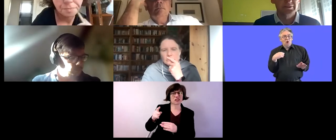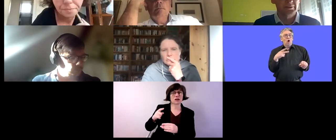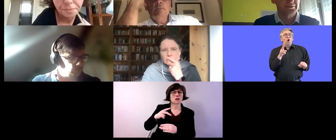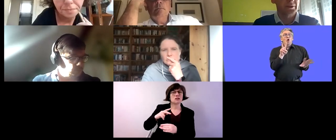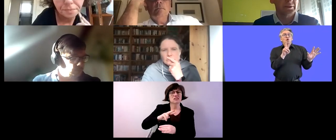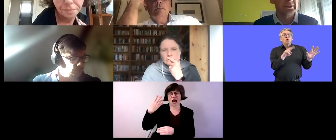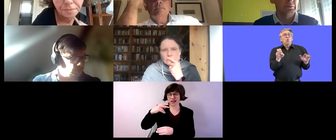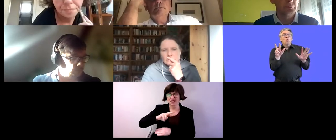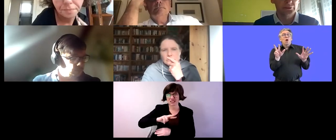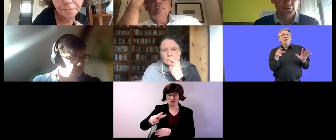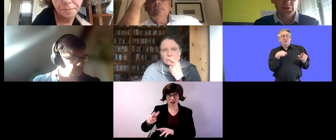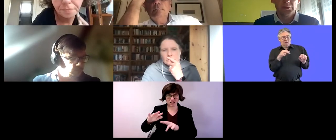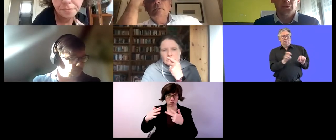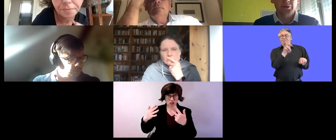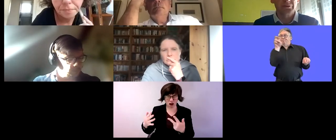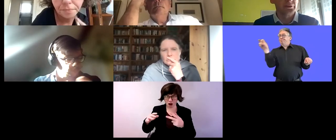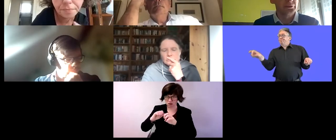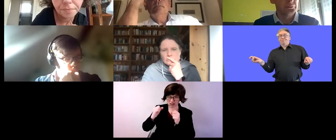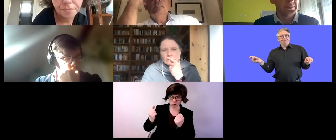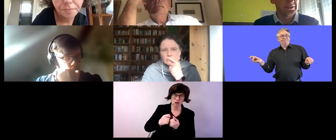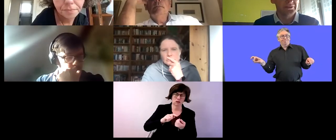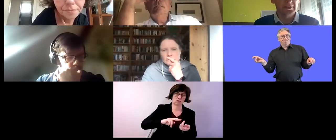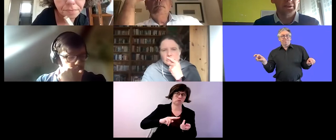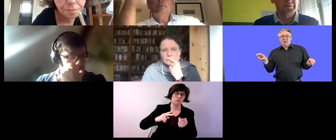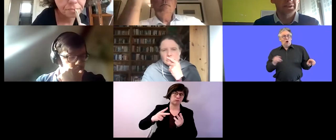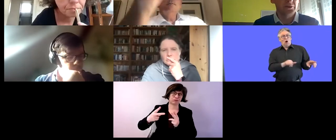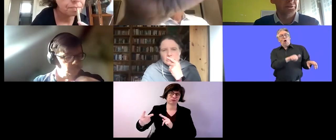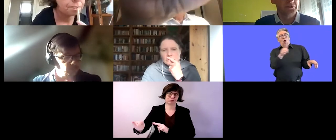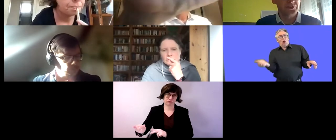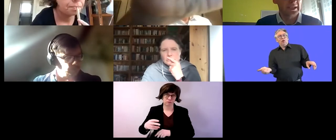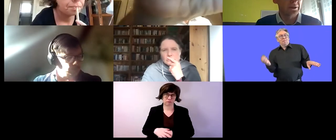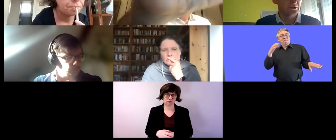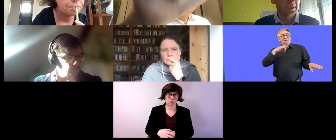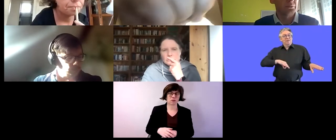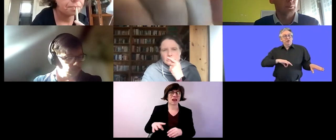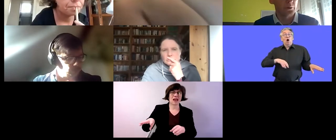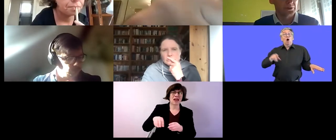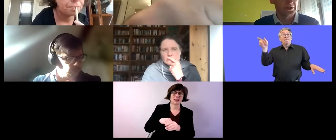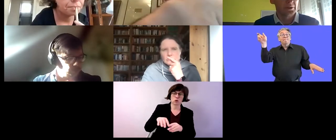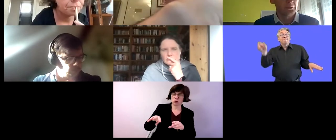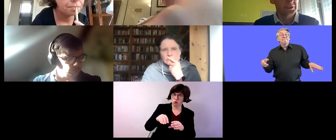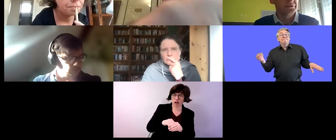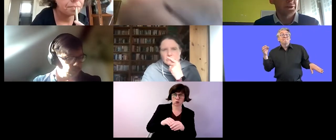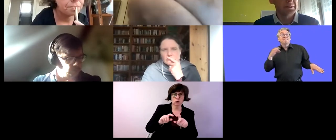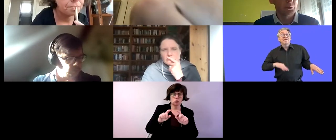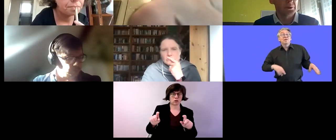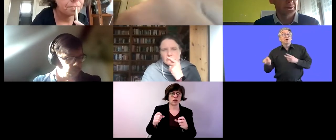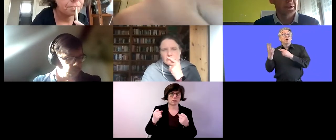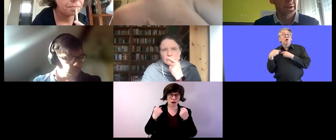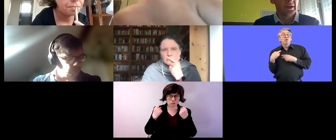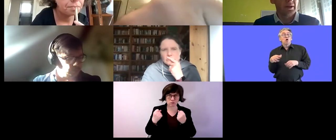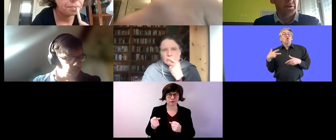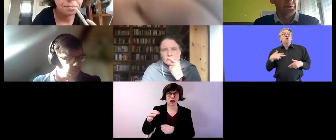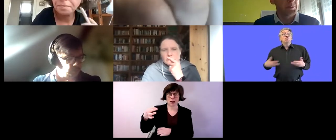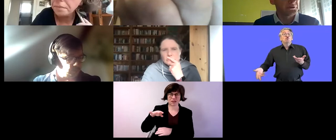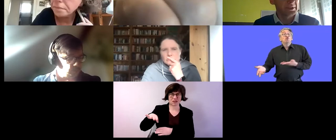idea of inclusion towards a new minister and the minister of social economy and work which is very important